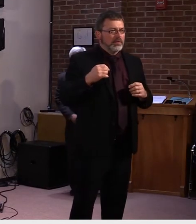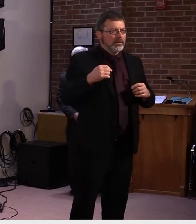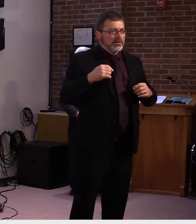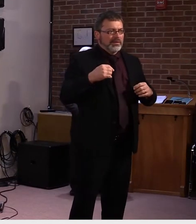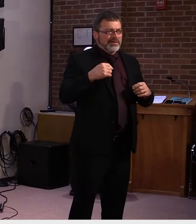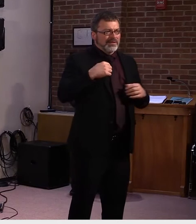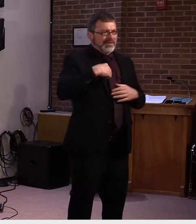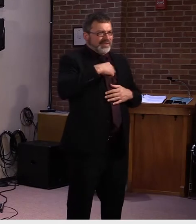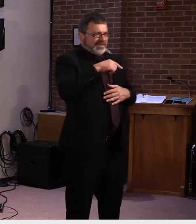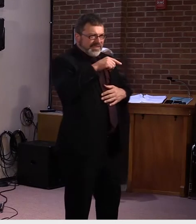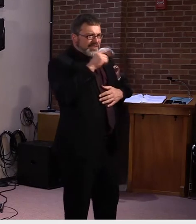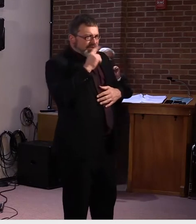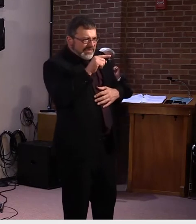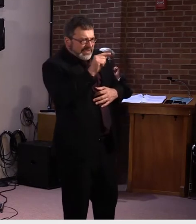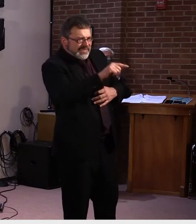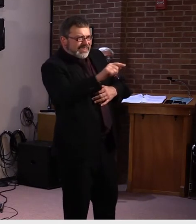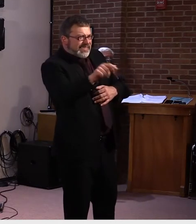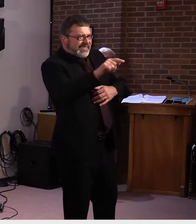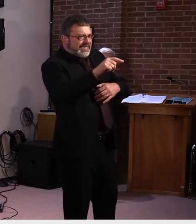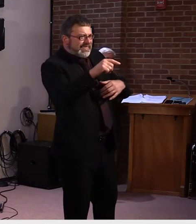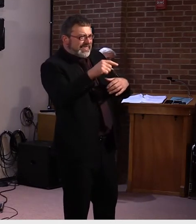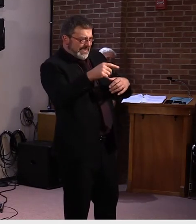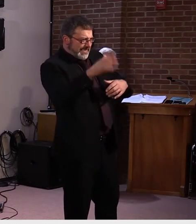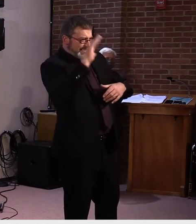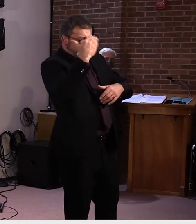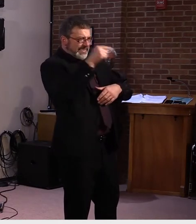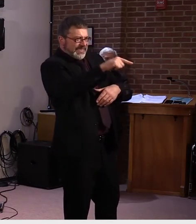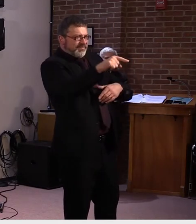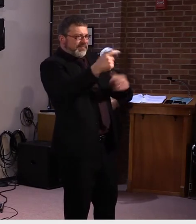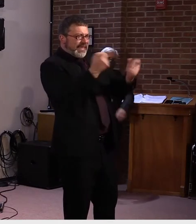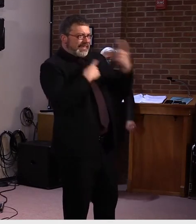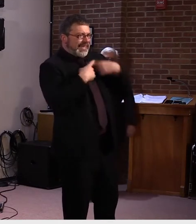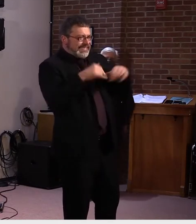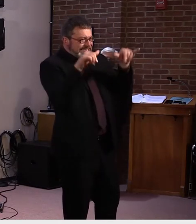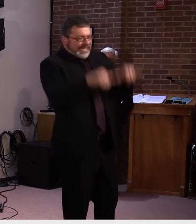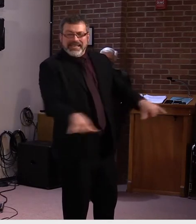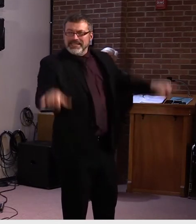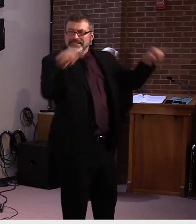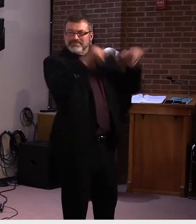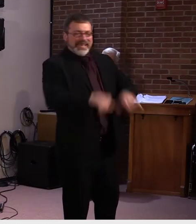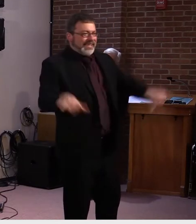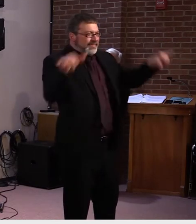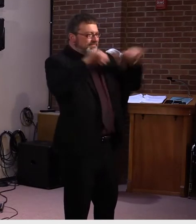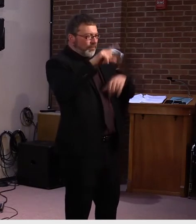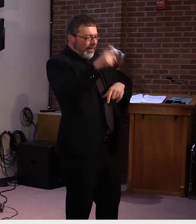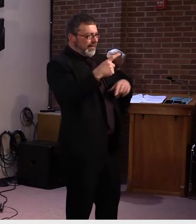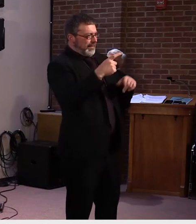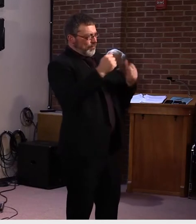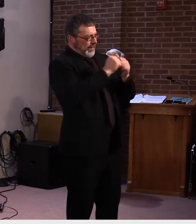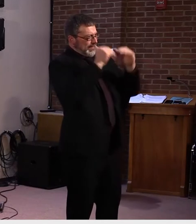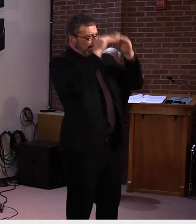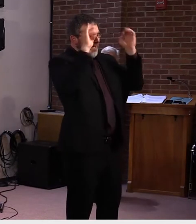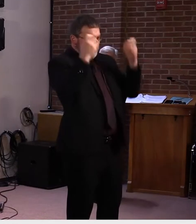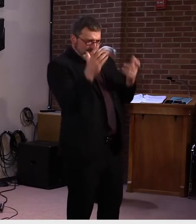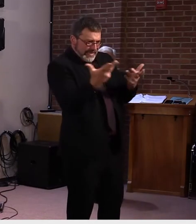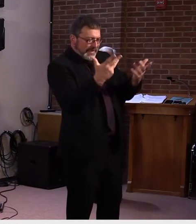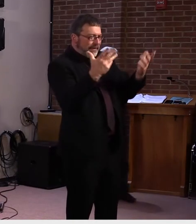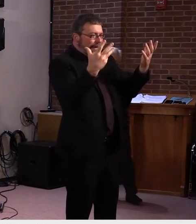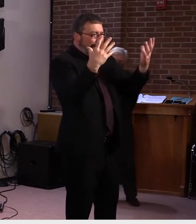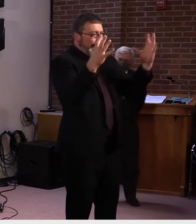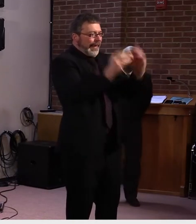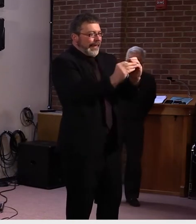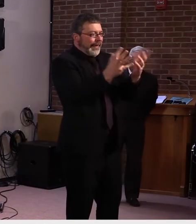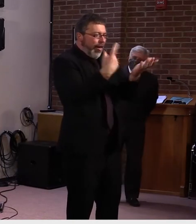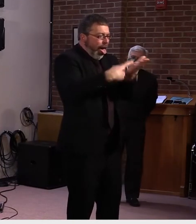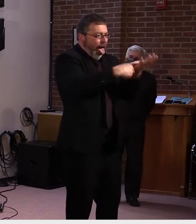Yeah, somebody whizzed in the cornflakes, I think. The, the, the, the, we still haven't